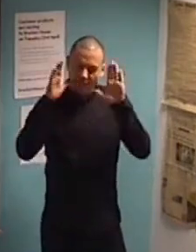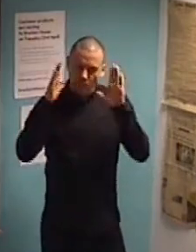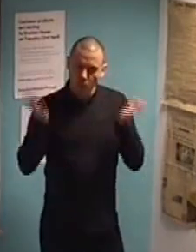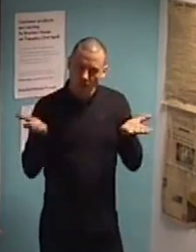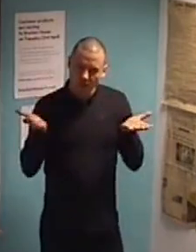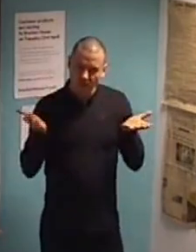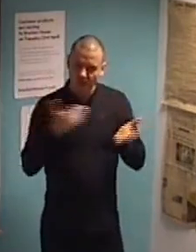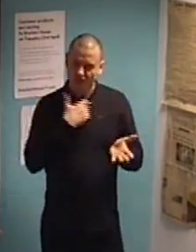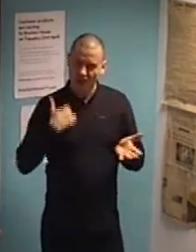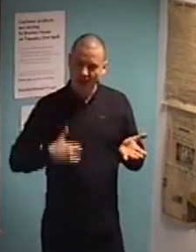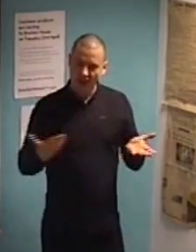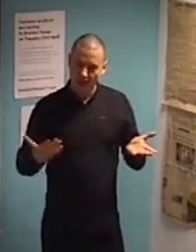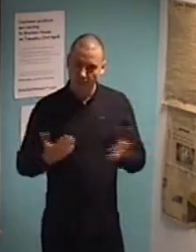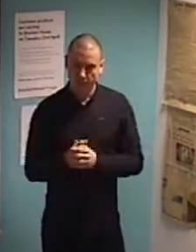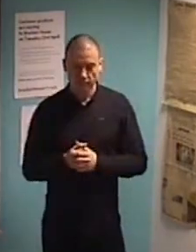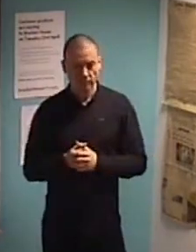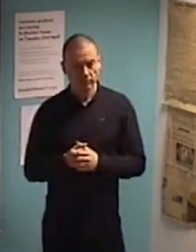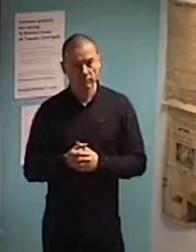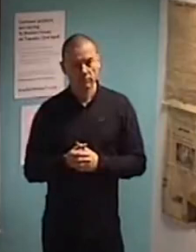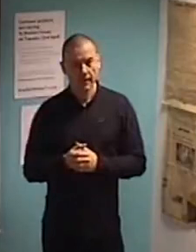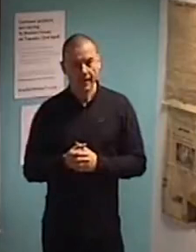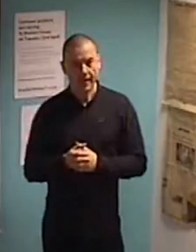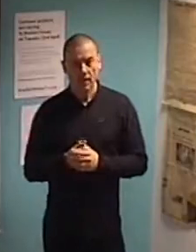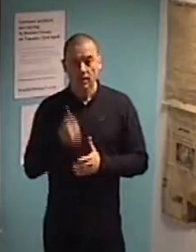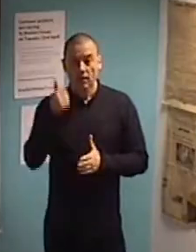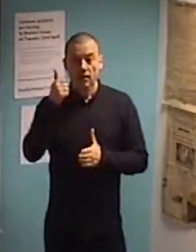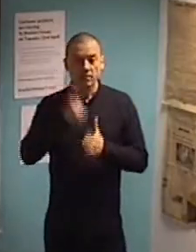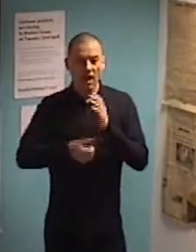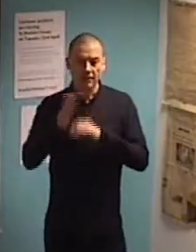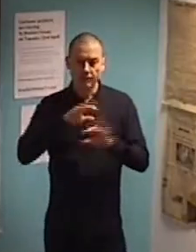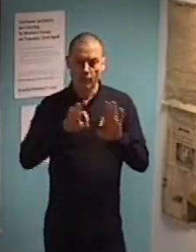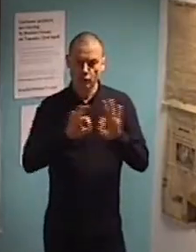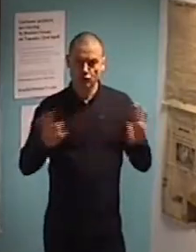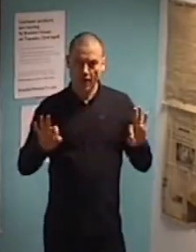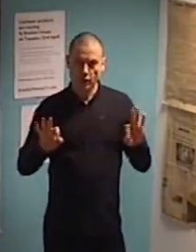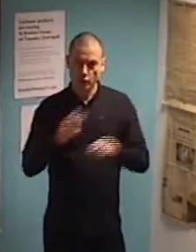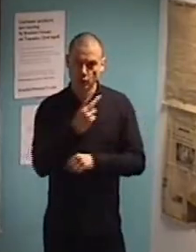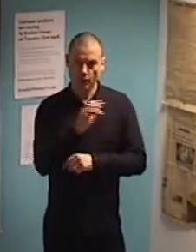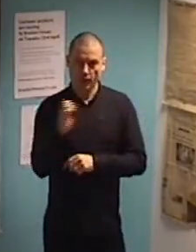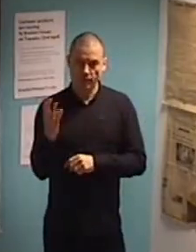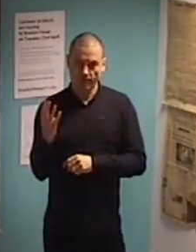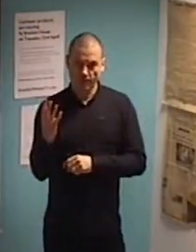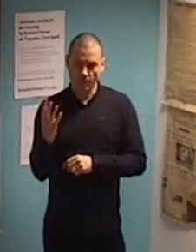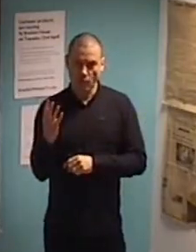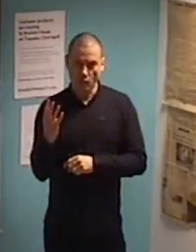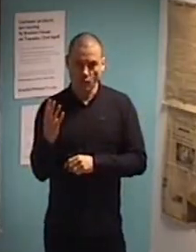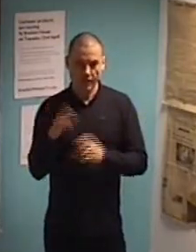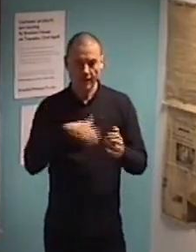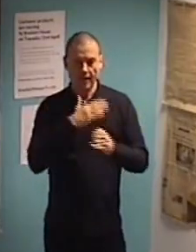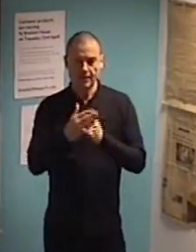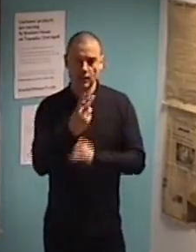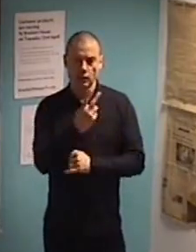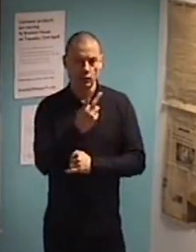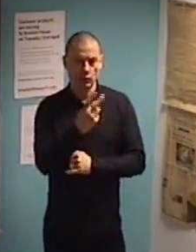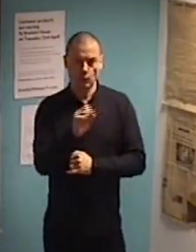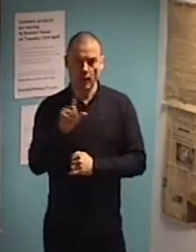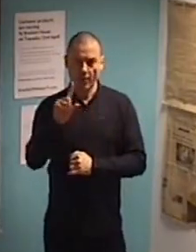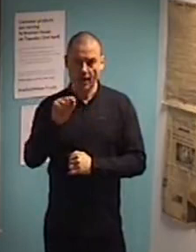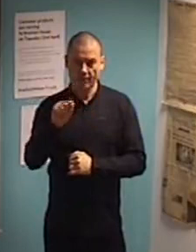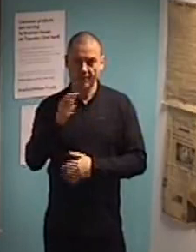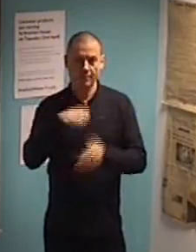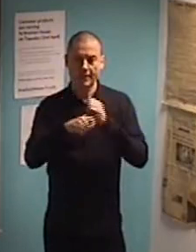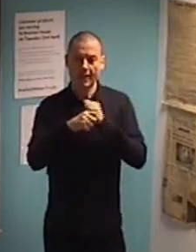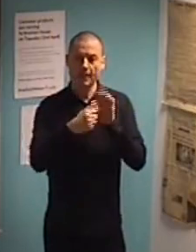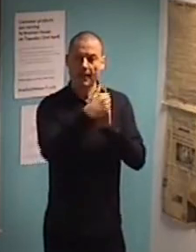So I started from scratch in 2004 and until 2011 and we were listed in New York